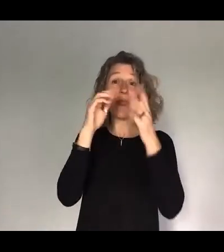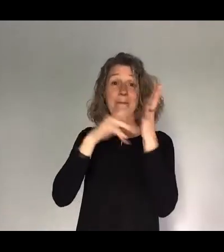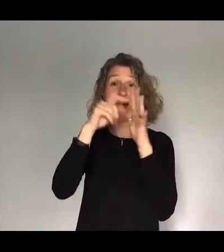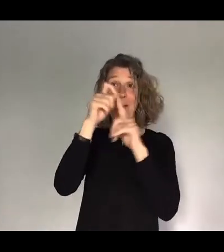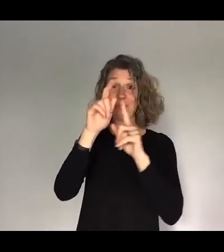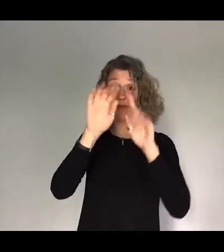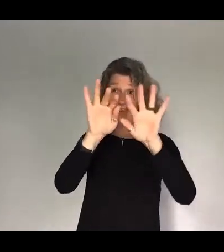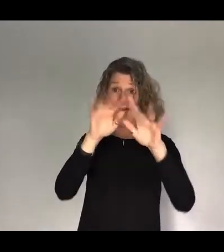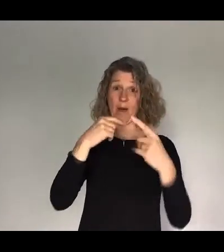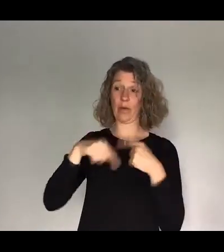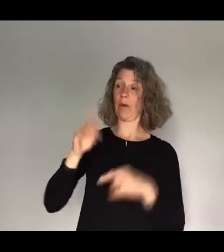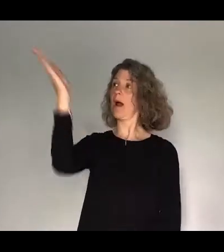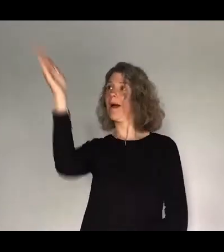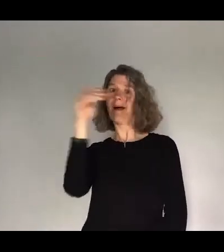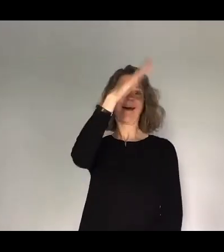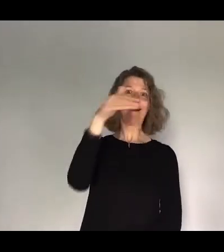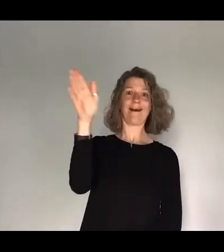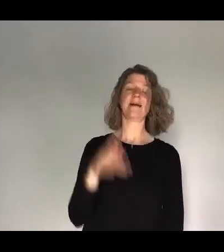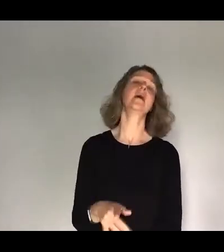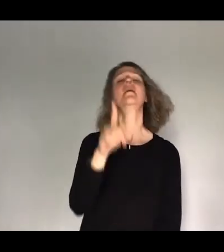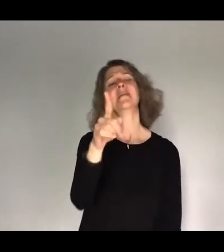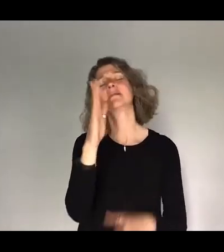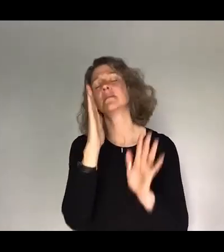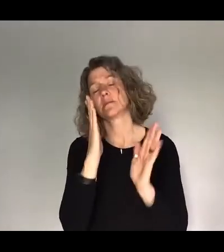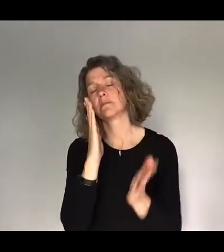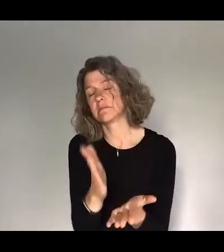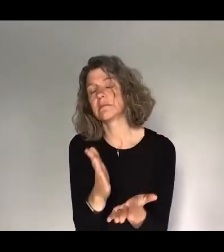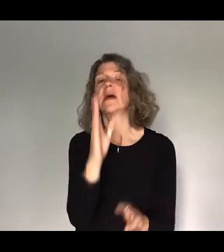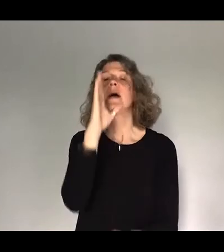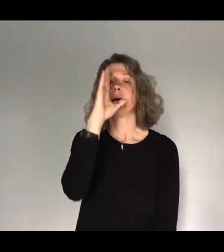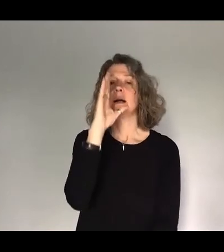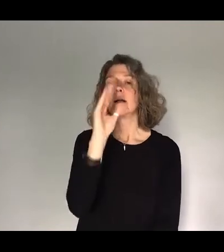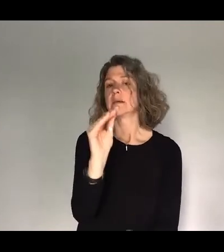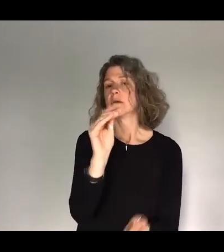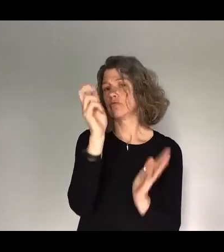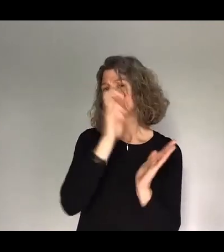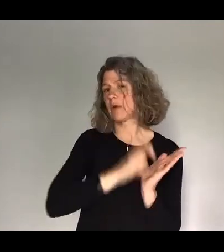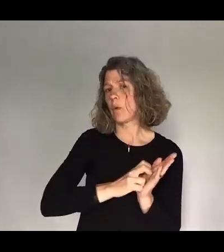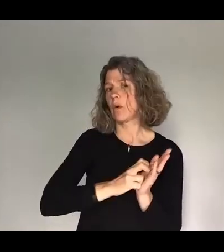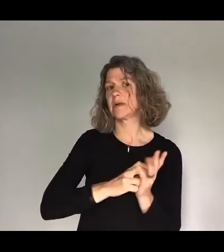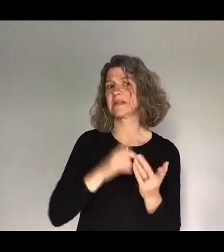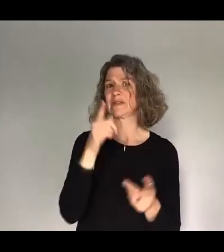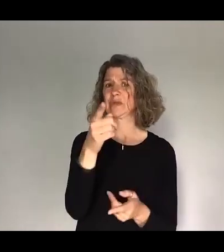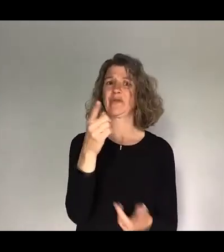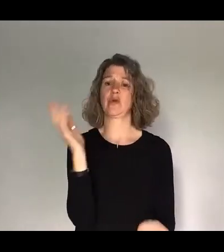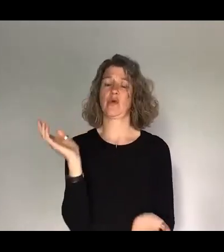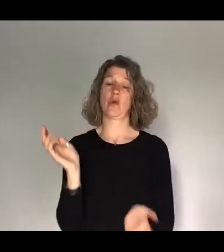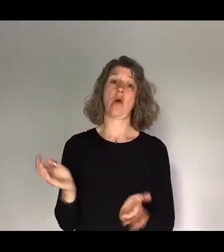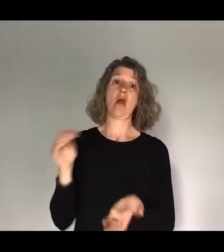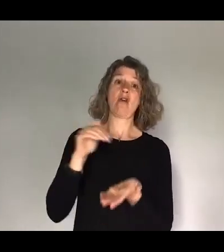Anyway, seriously though, make a note of it in your Make a note of Drive London. Because there's nothing worse than getting in the bus at your allocated 45 minutes, realising it's going to take you an